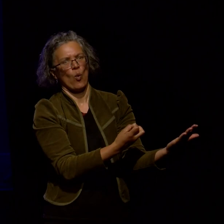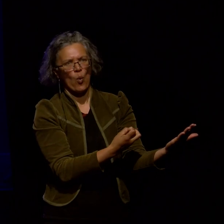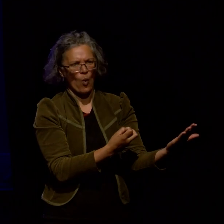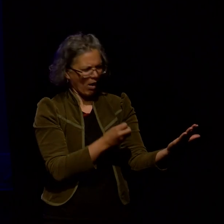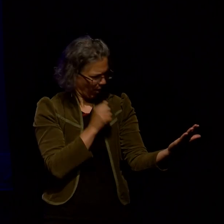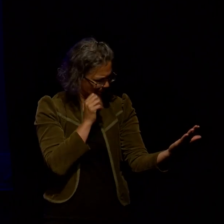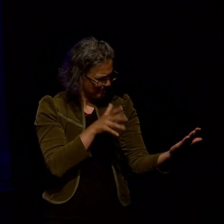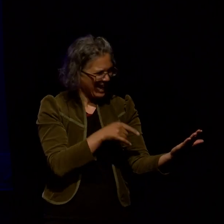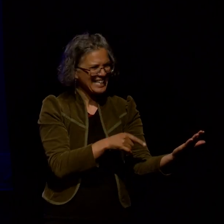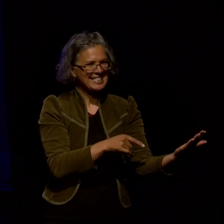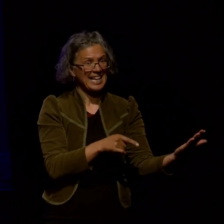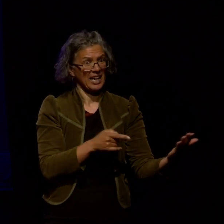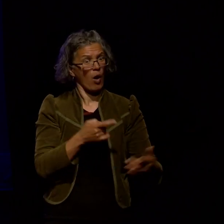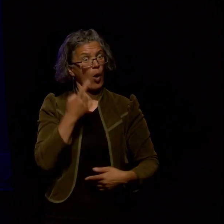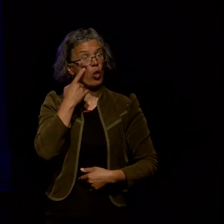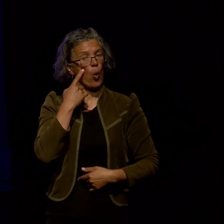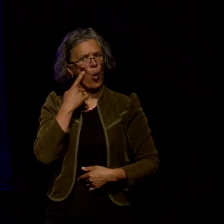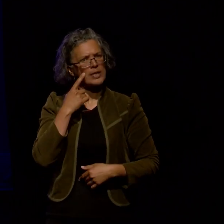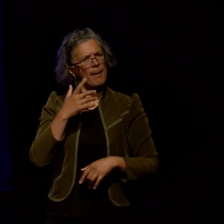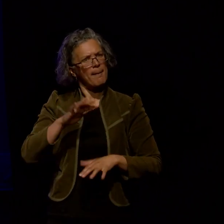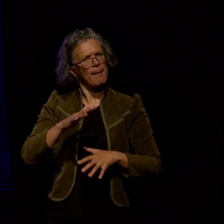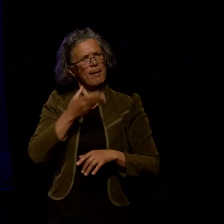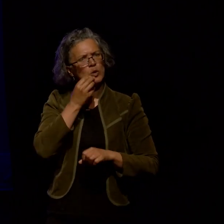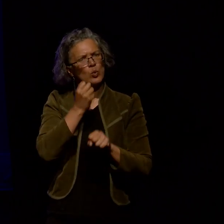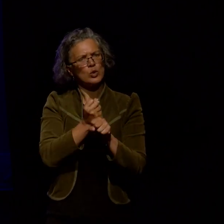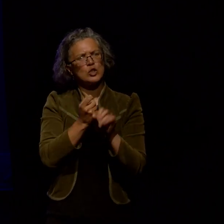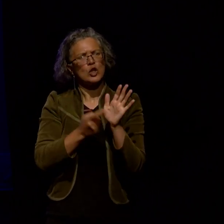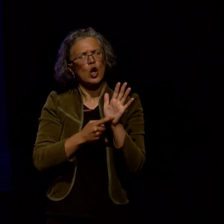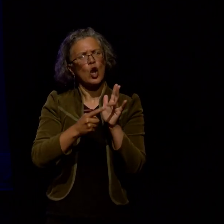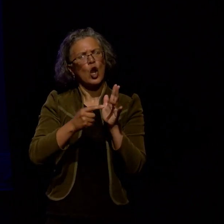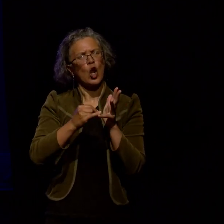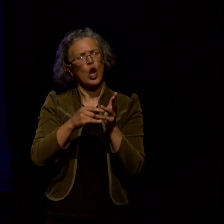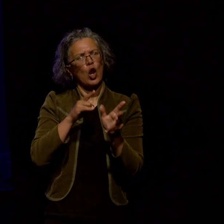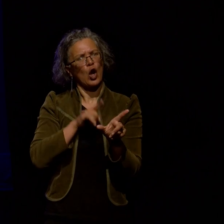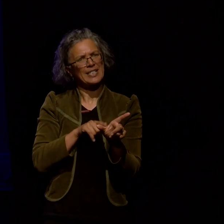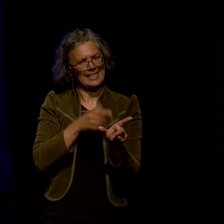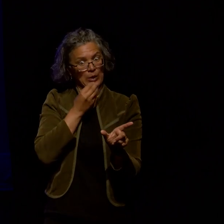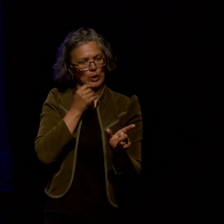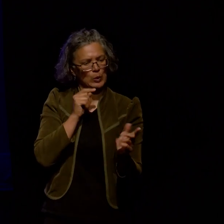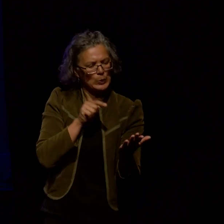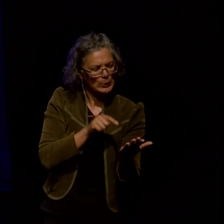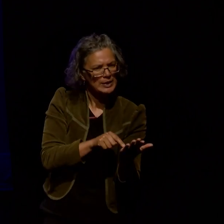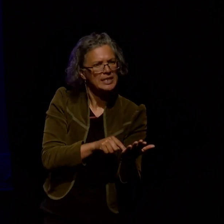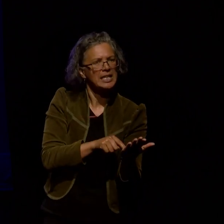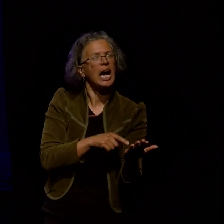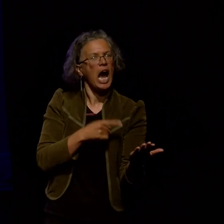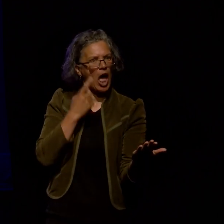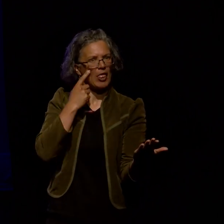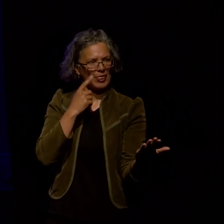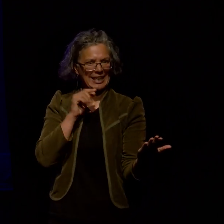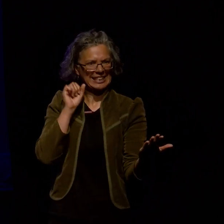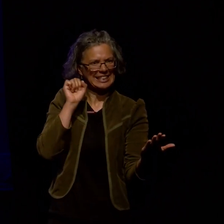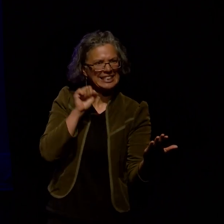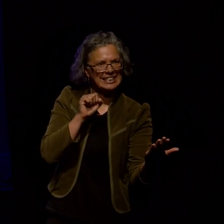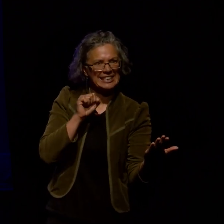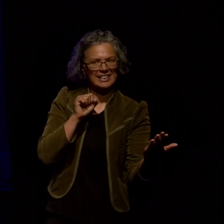the cusp of using glossy paper in order to do it and I showed a friend of mine a photographer David Straight came over not long the